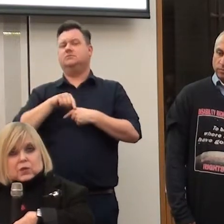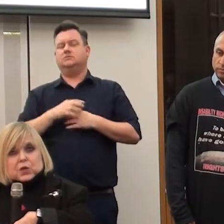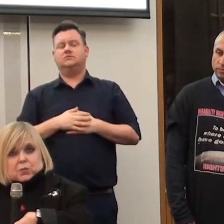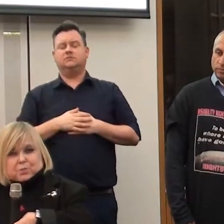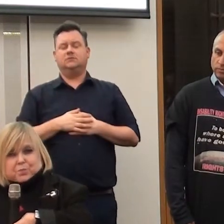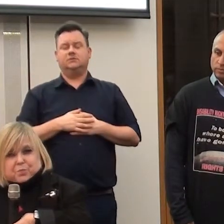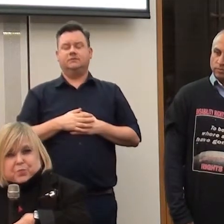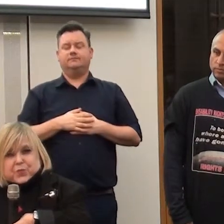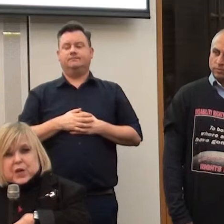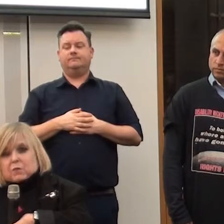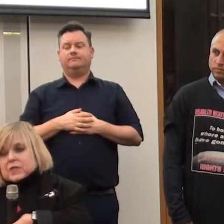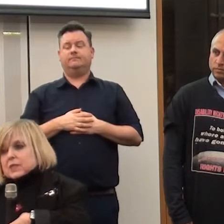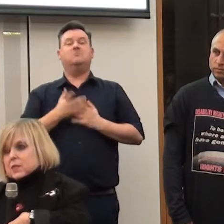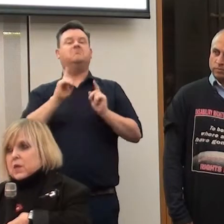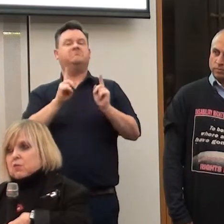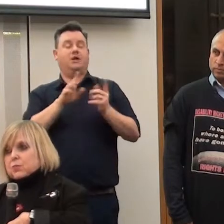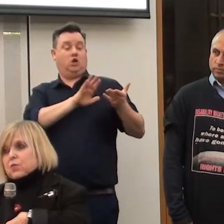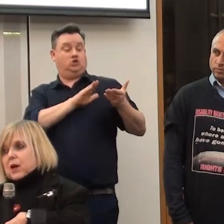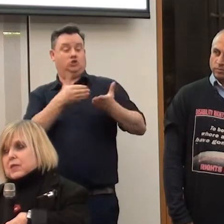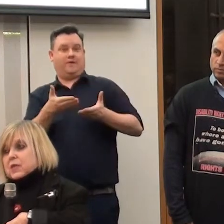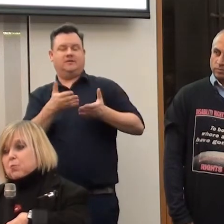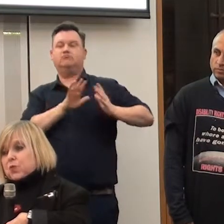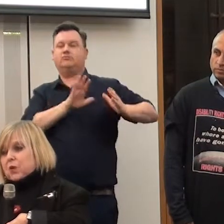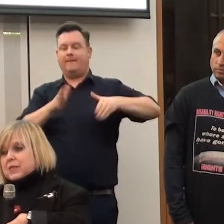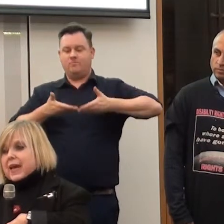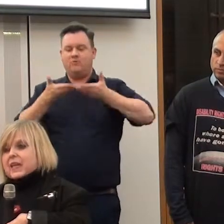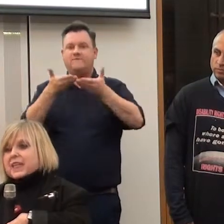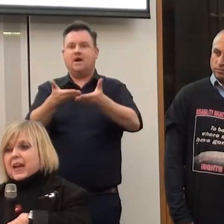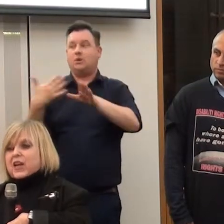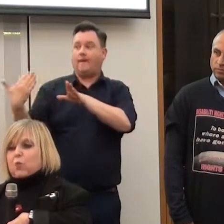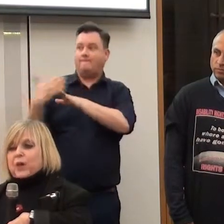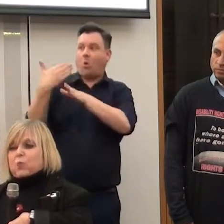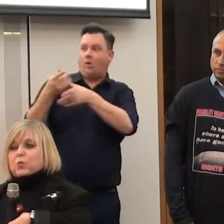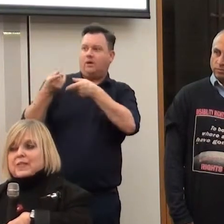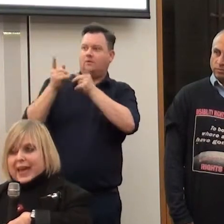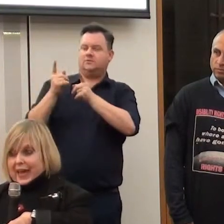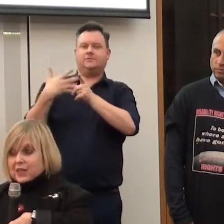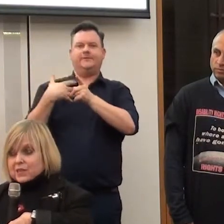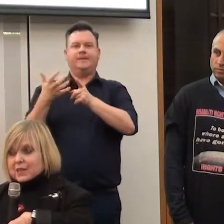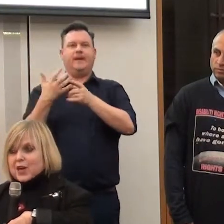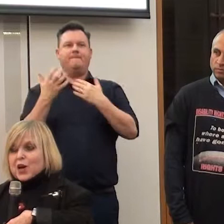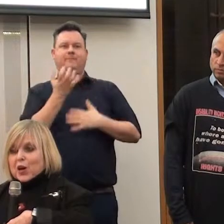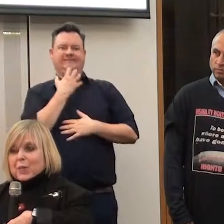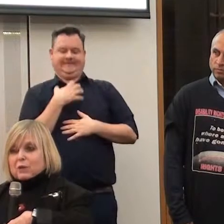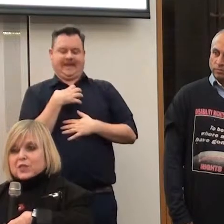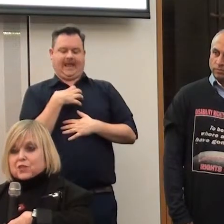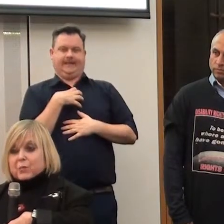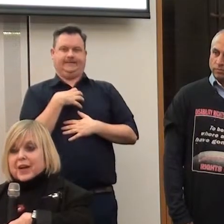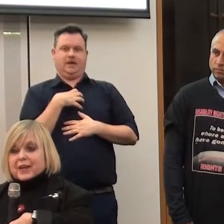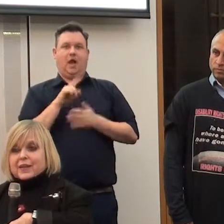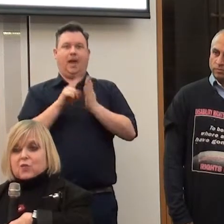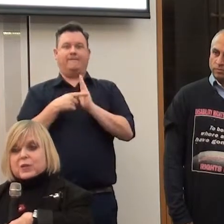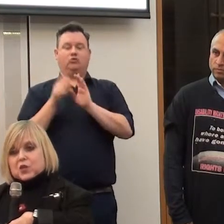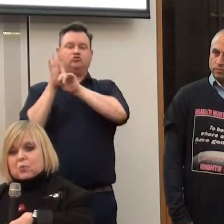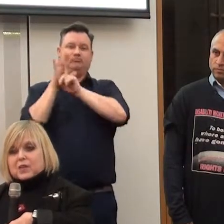services and service providers and employers getting that little bit more scared about discriminating.